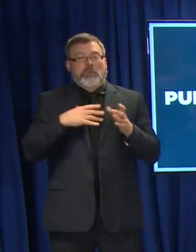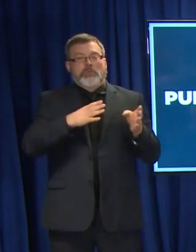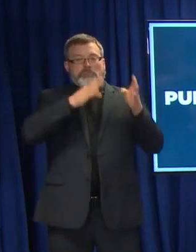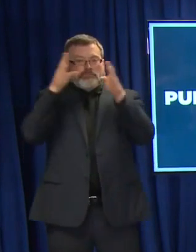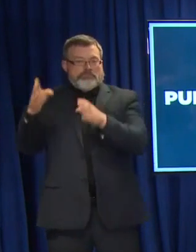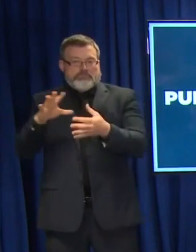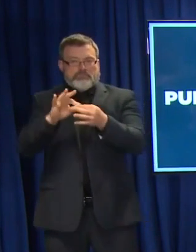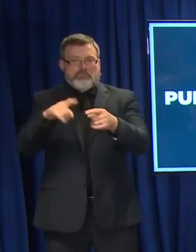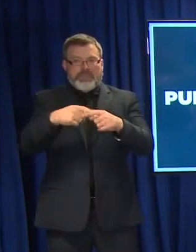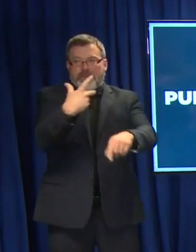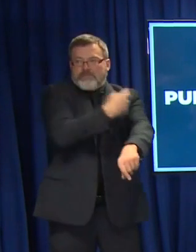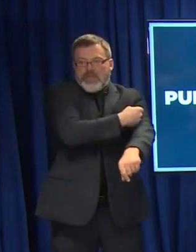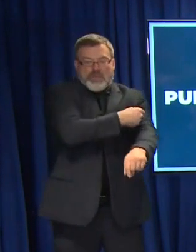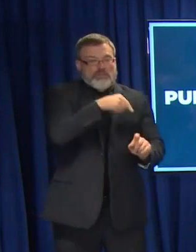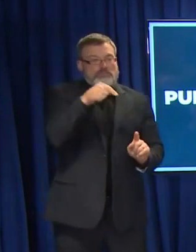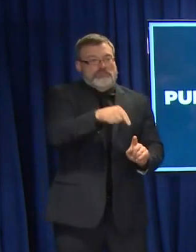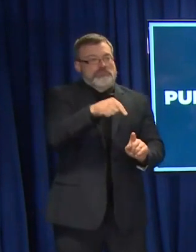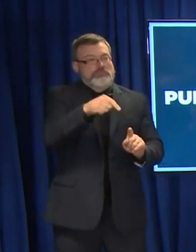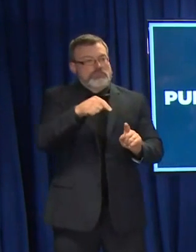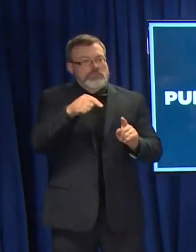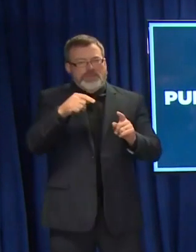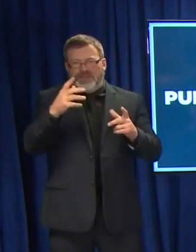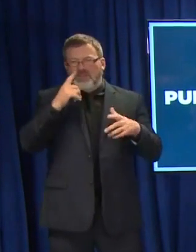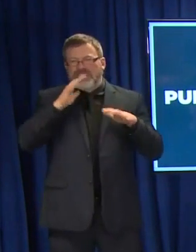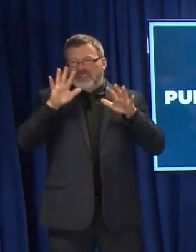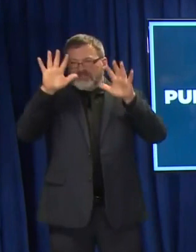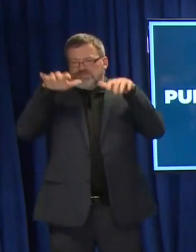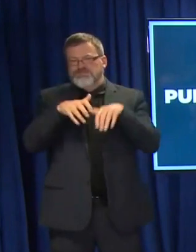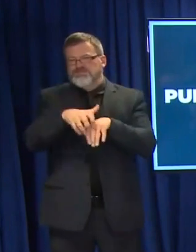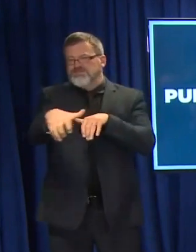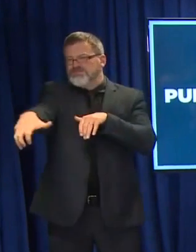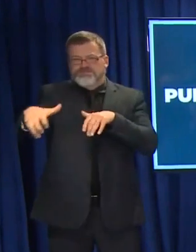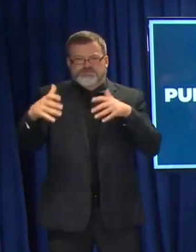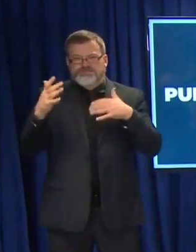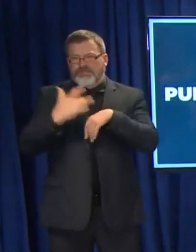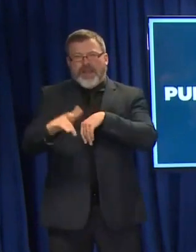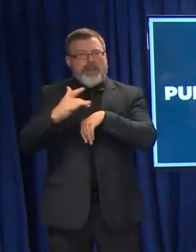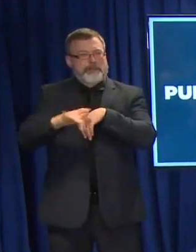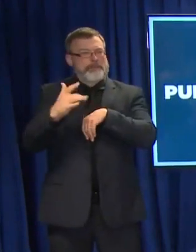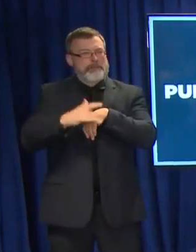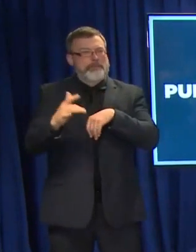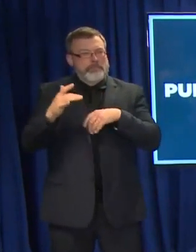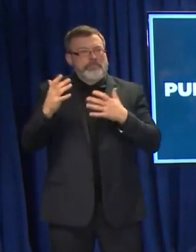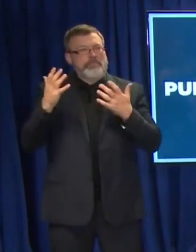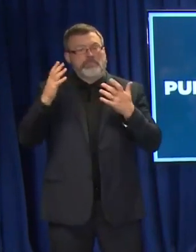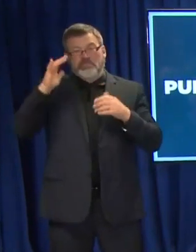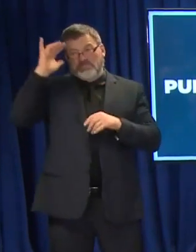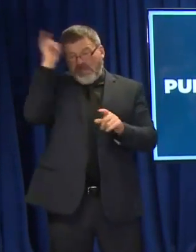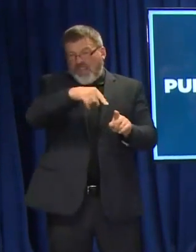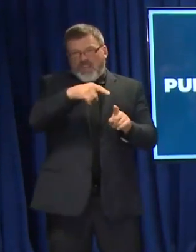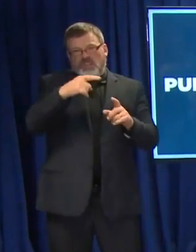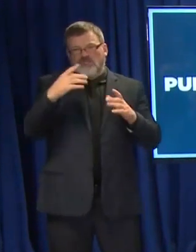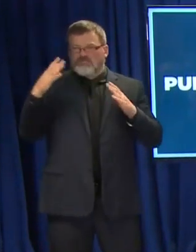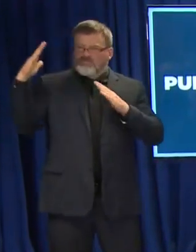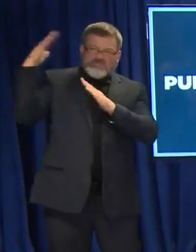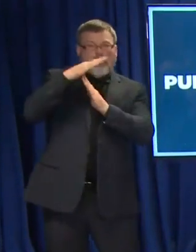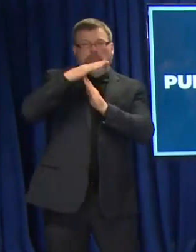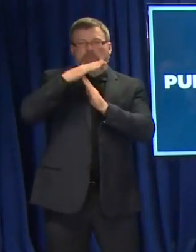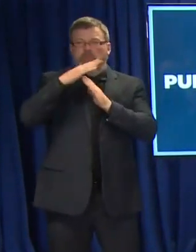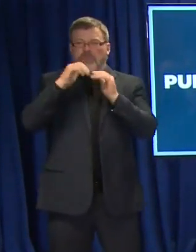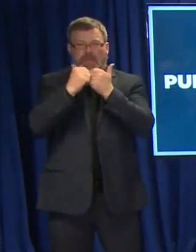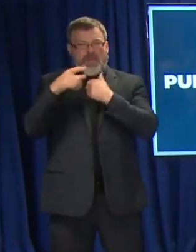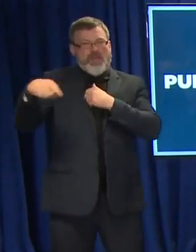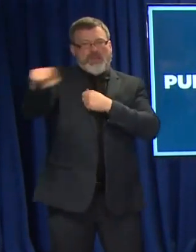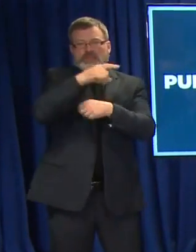remain readily available and are still the most safe and effective way to protect oneself